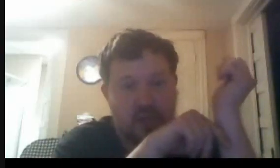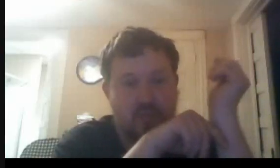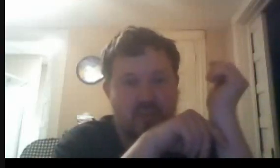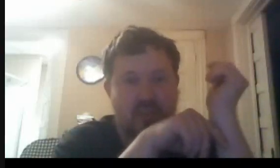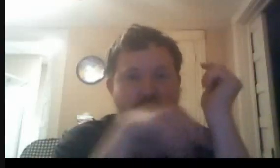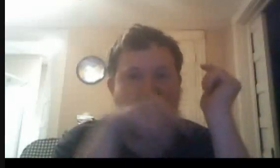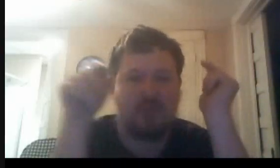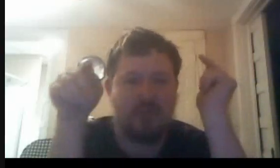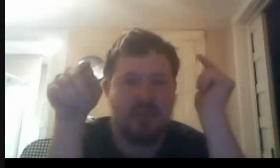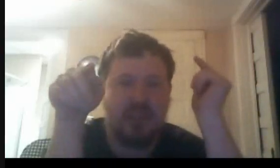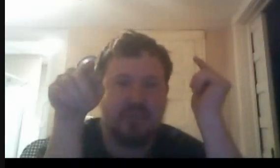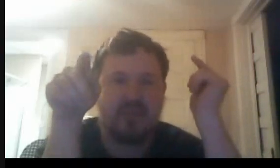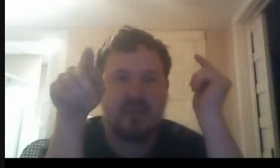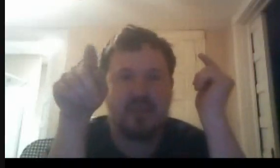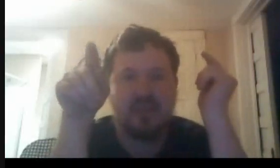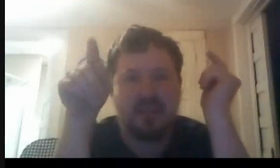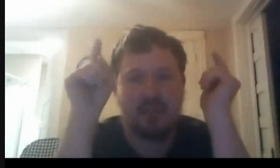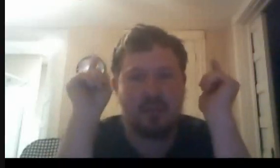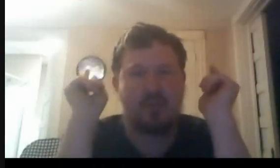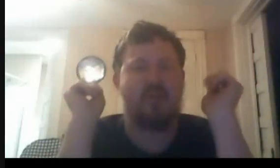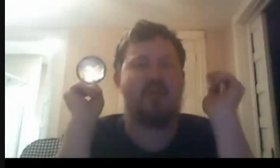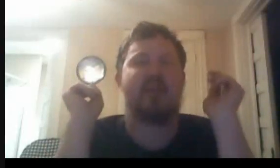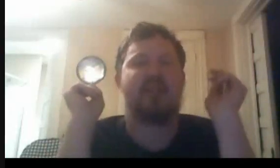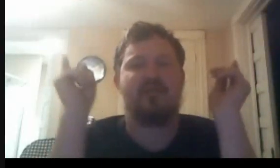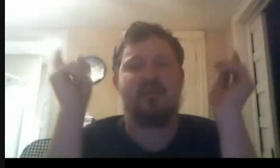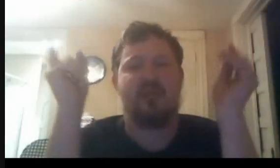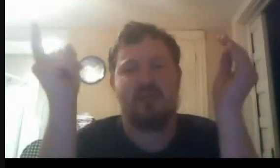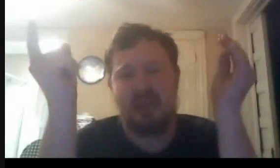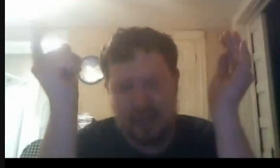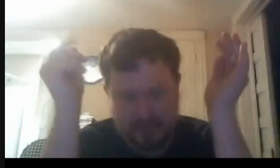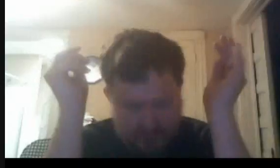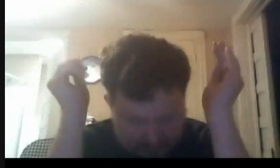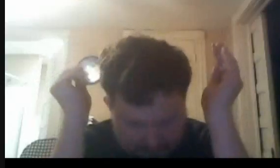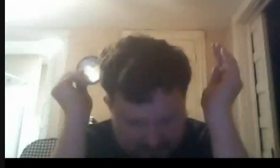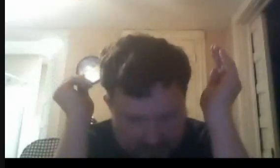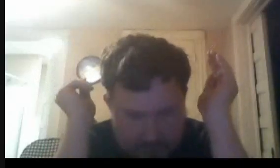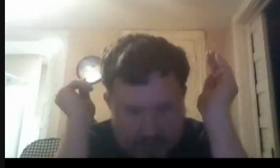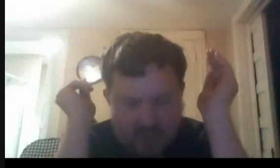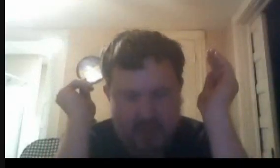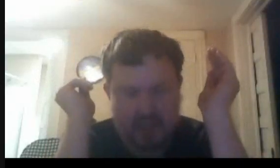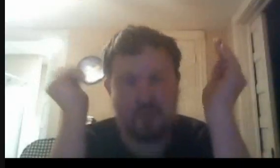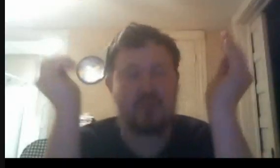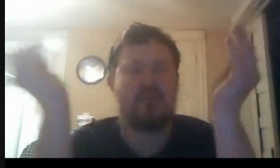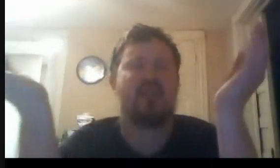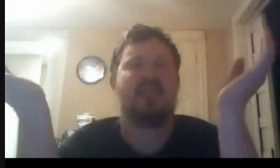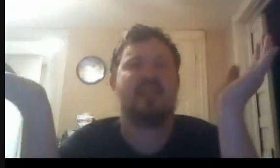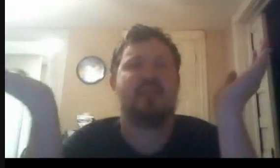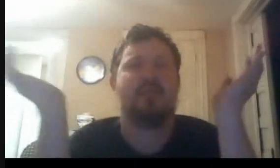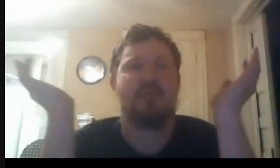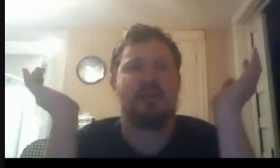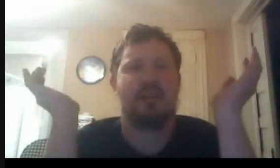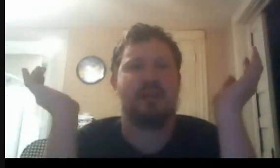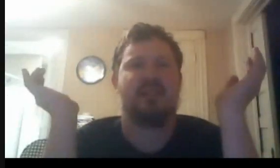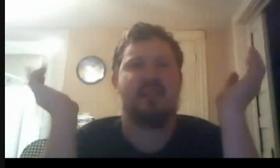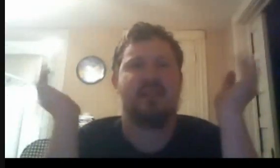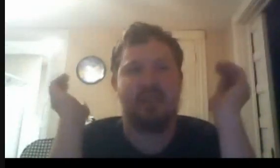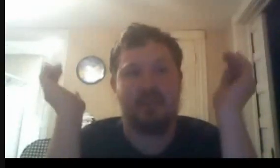book was in 4th grade. My teachers read a book that lets it get invisible.